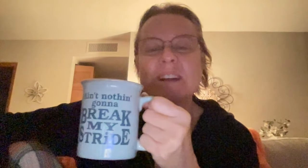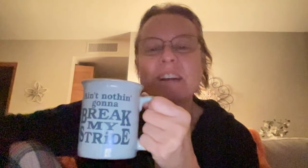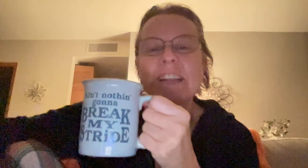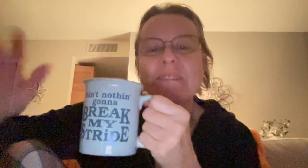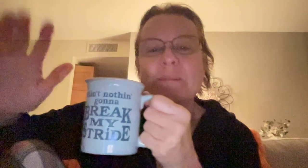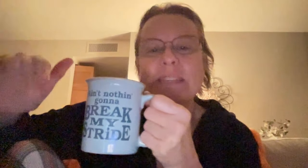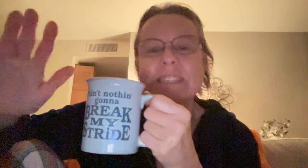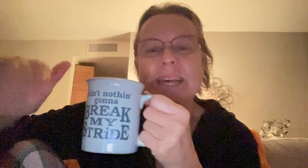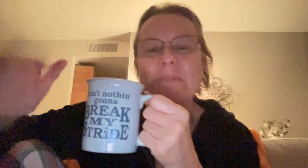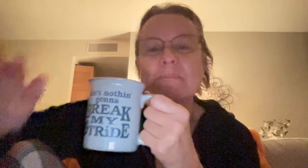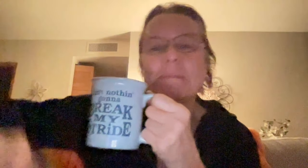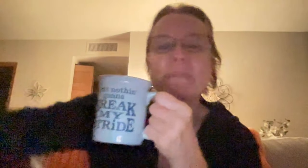All right. Have an amazing day. Bye-bye.